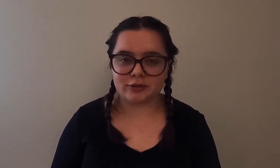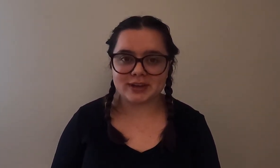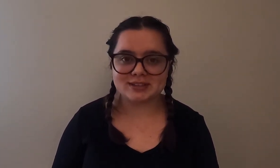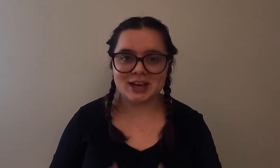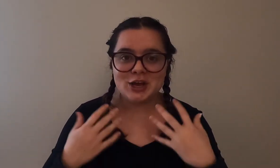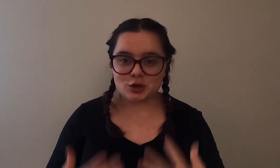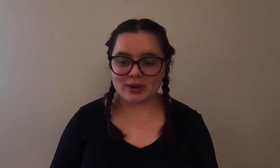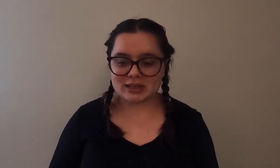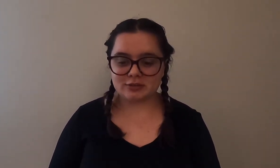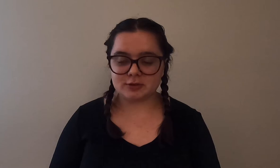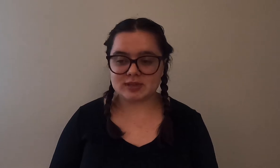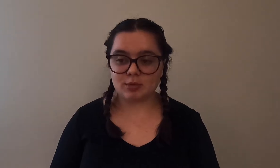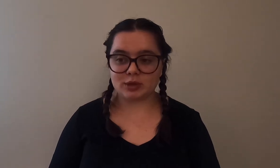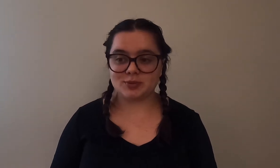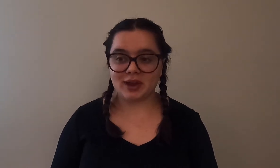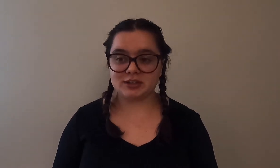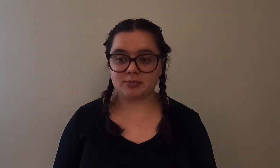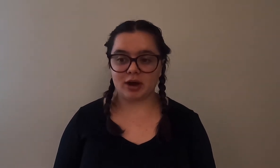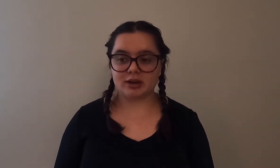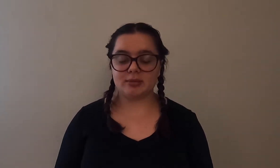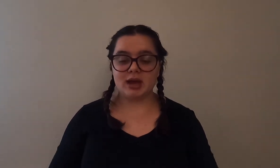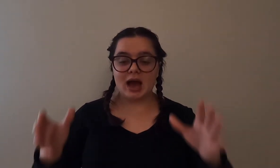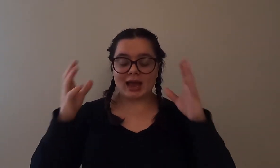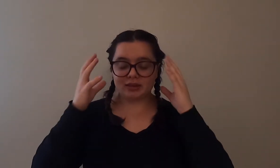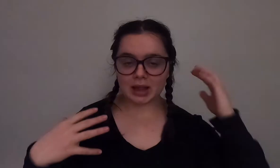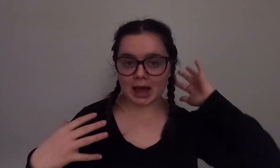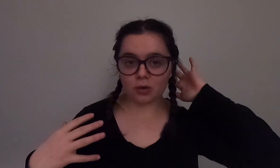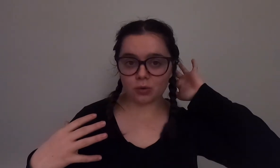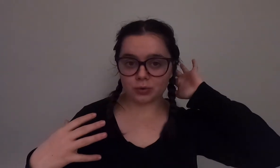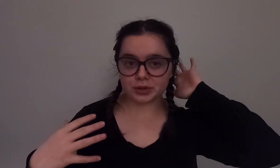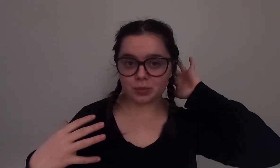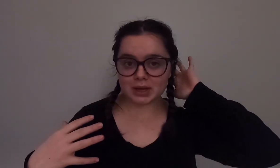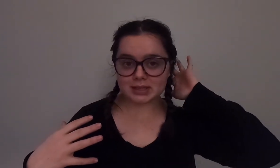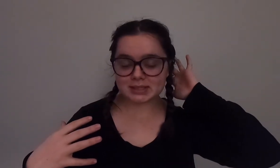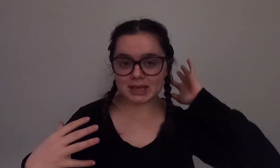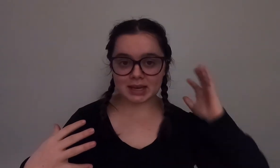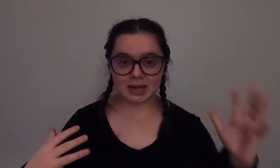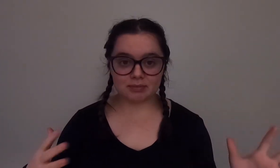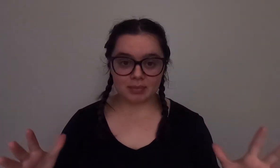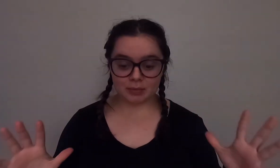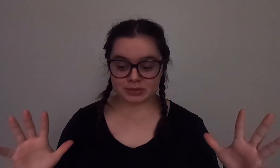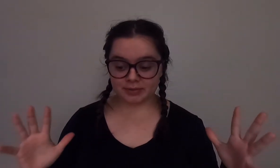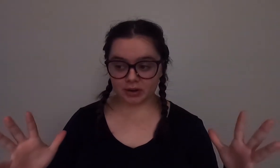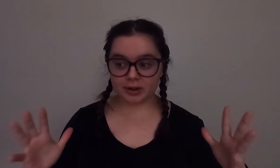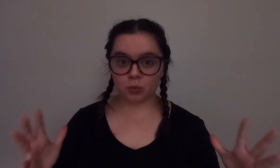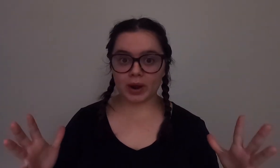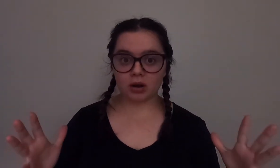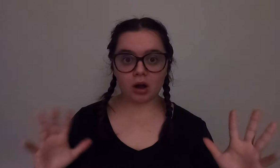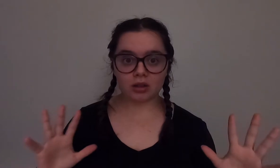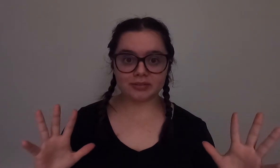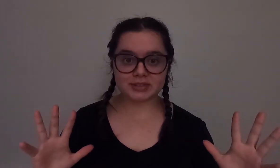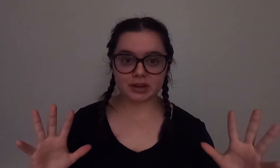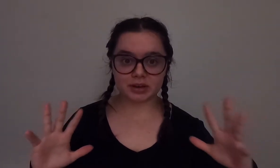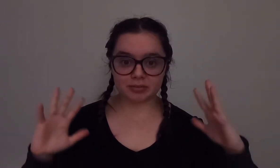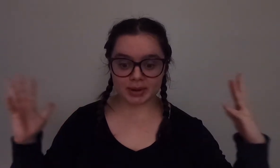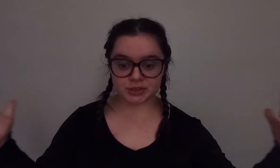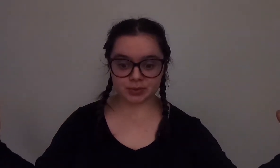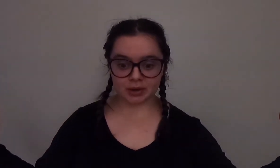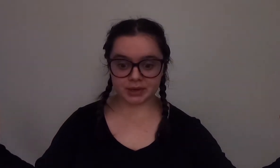nervous going down the first time and once we got to the bottom I could how cold it was and I was very aware all of a sudden of my surroundings